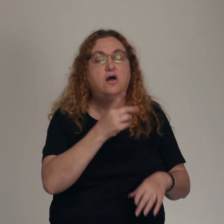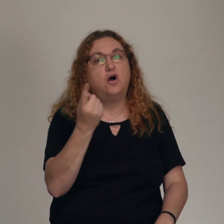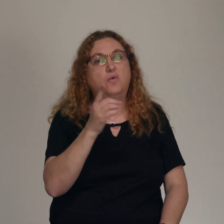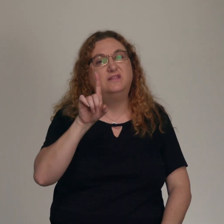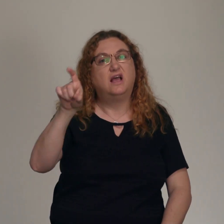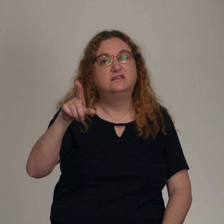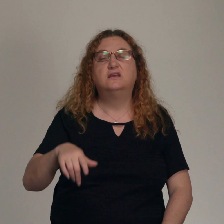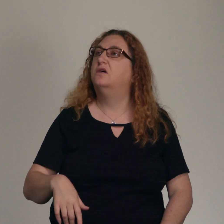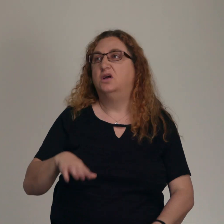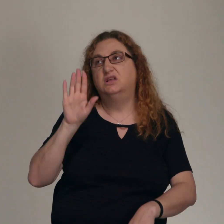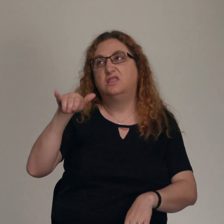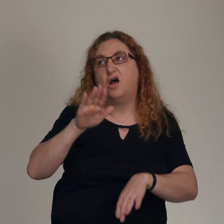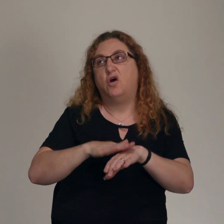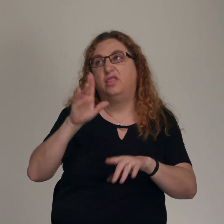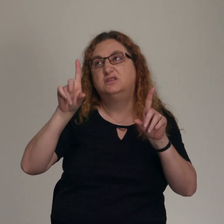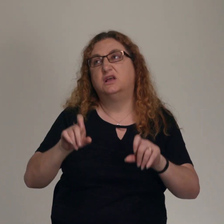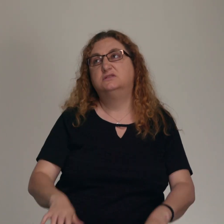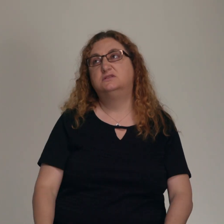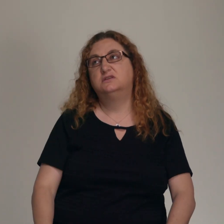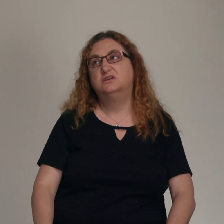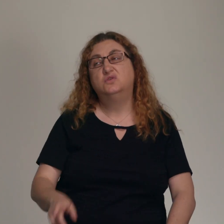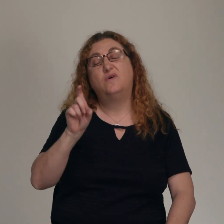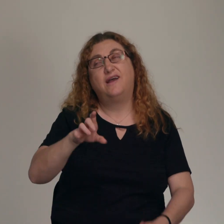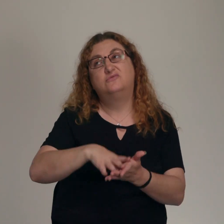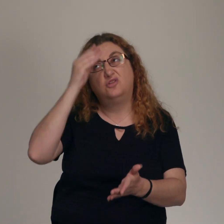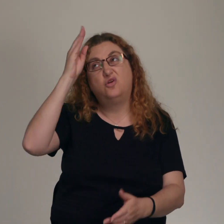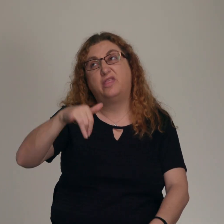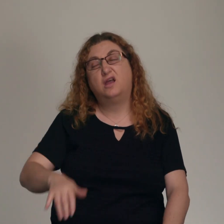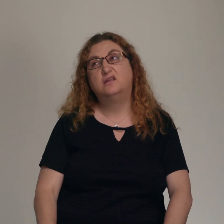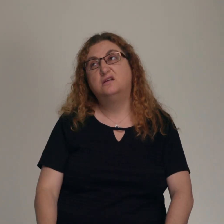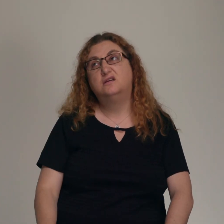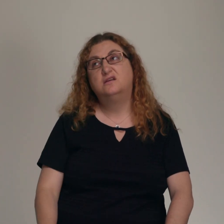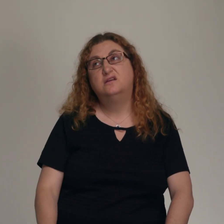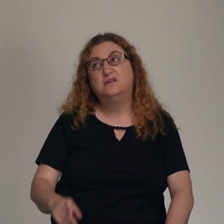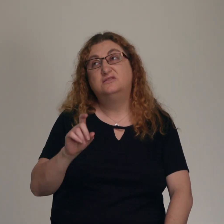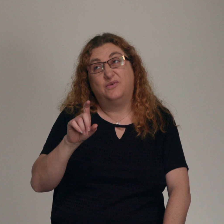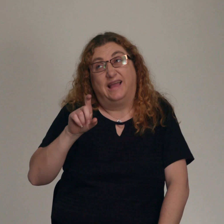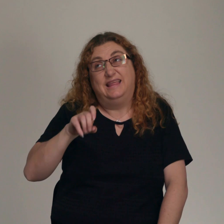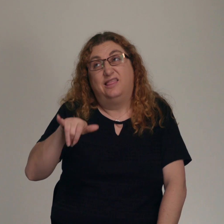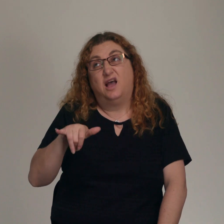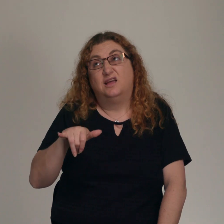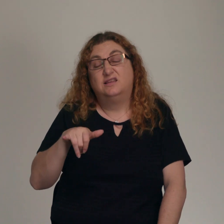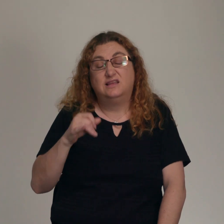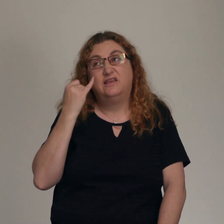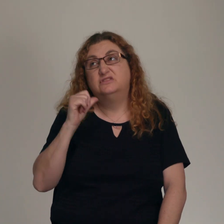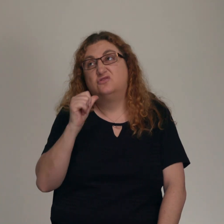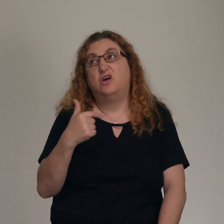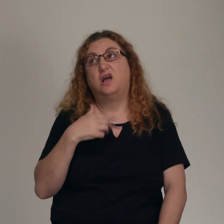will this be on the test? Like what we're talking about right now, is this going to be on the test? Is this something I have to know? Because if it's not, then I don't really want